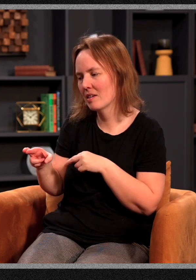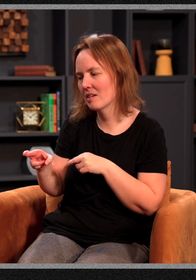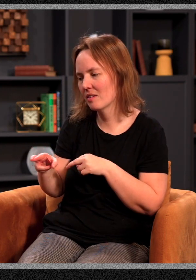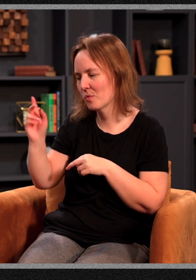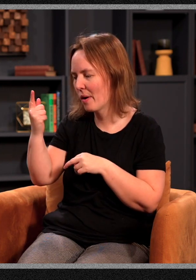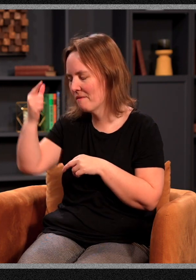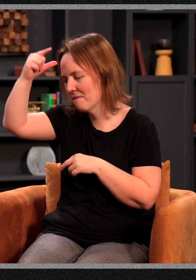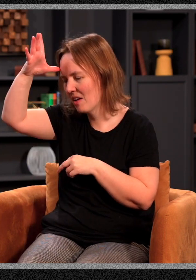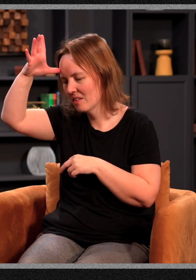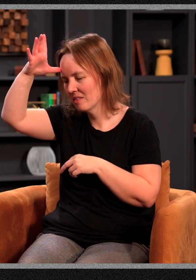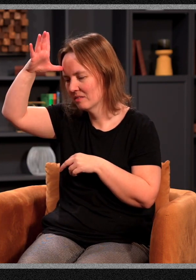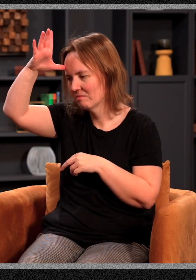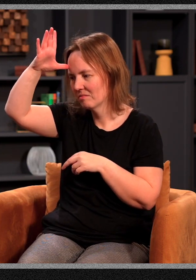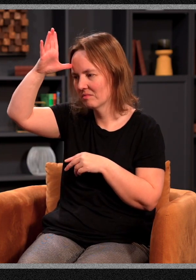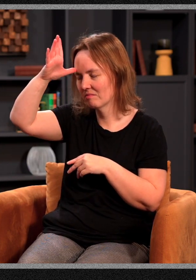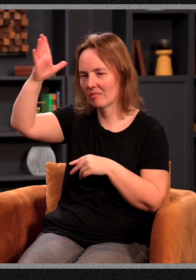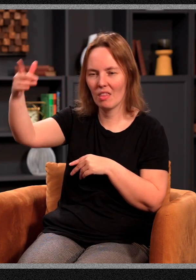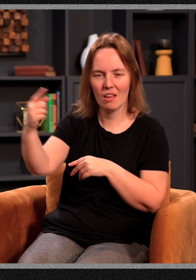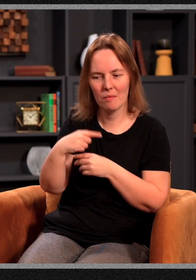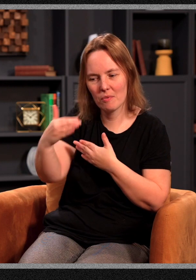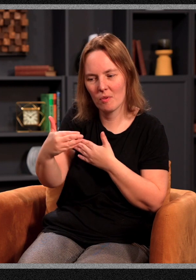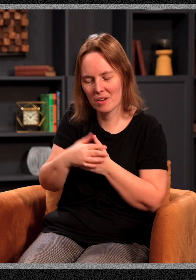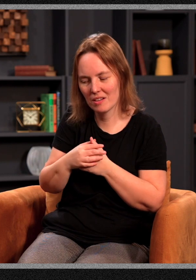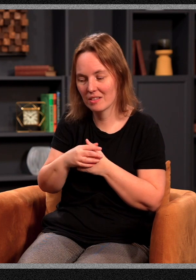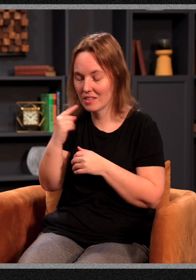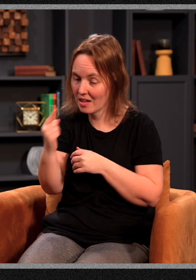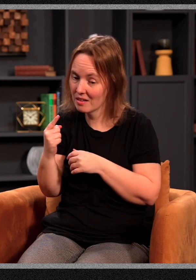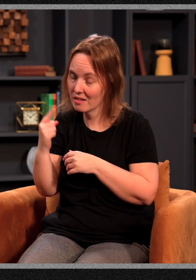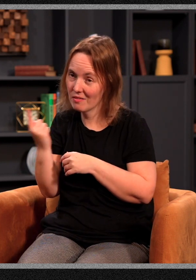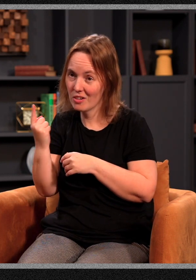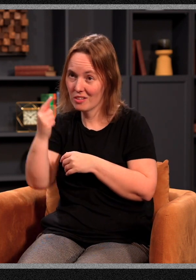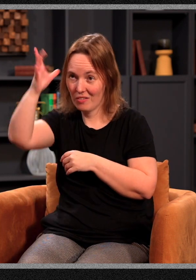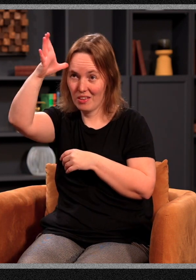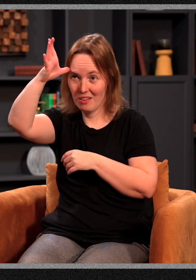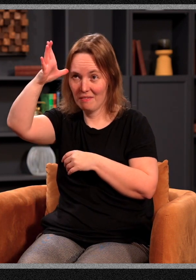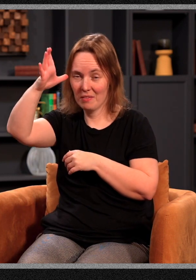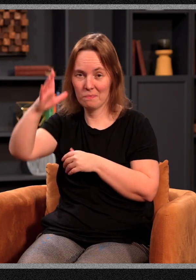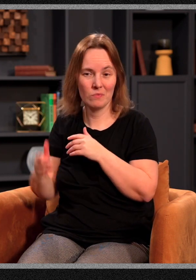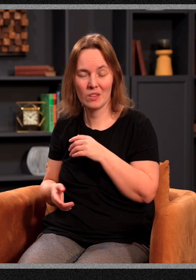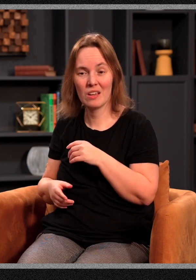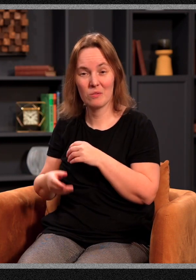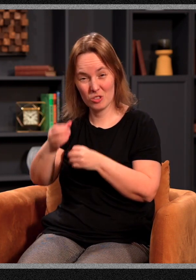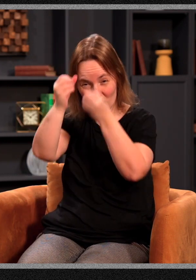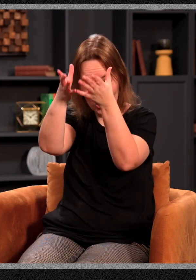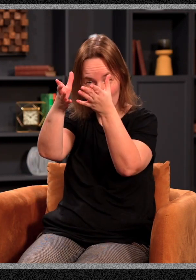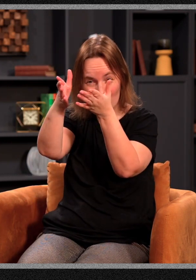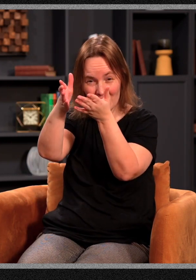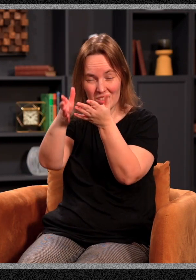in line. And a news reporter came up and he said to the first father, hey, it's the first day of school, kindergarten. We're doing a little story for the news. Would you